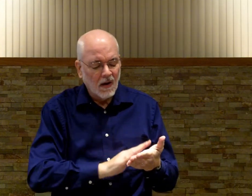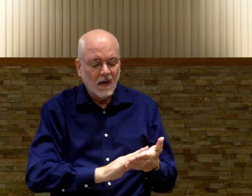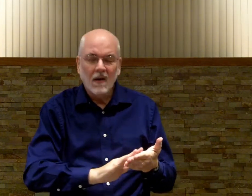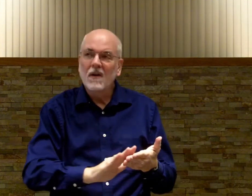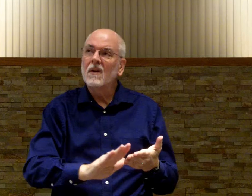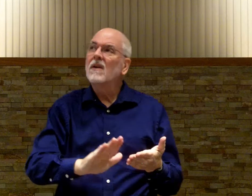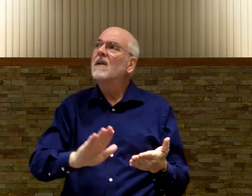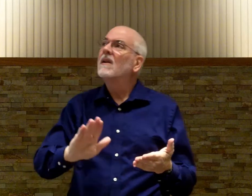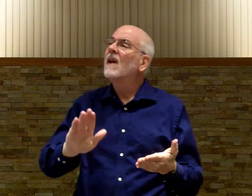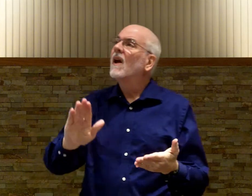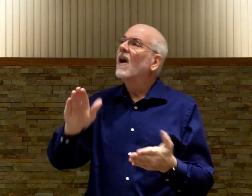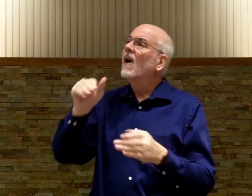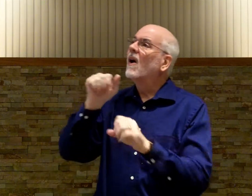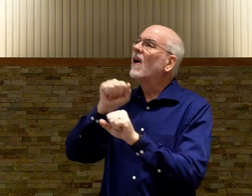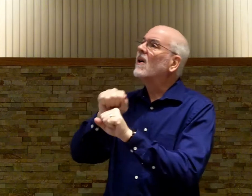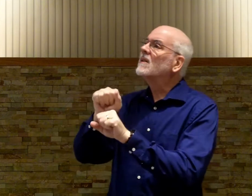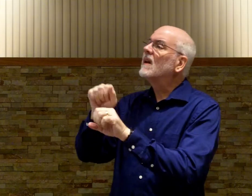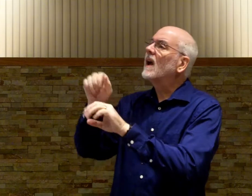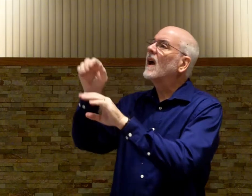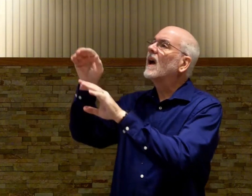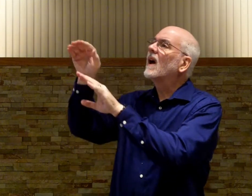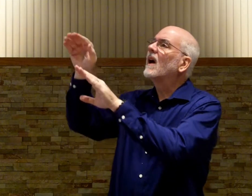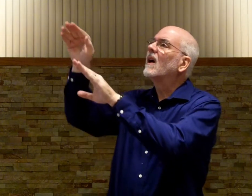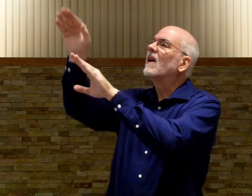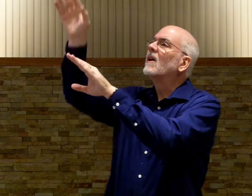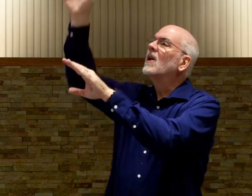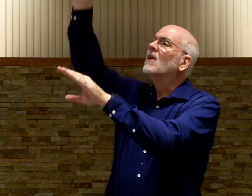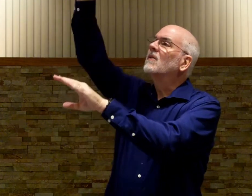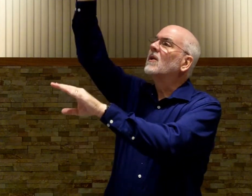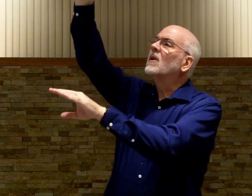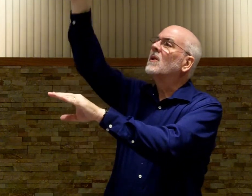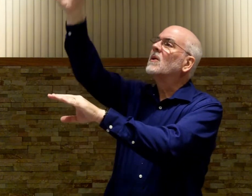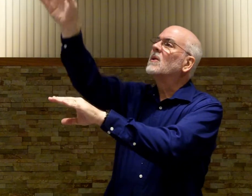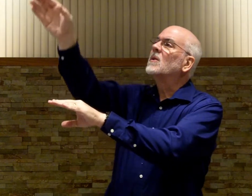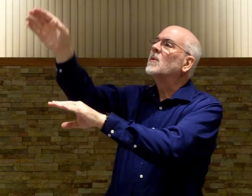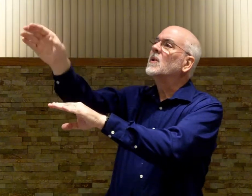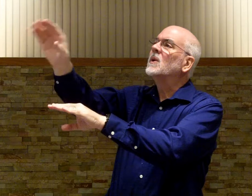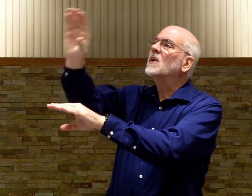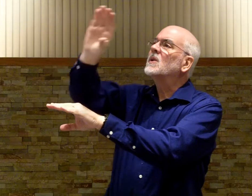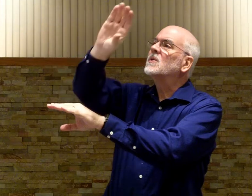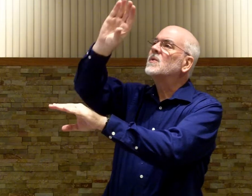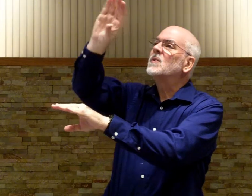on Calvary Street.